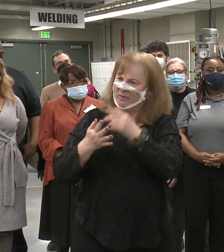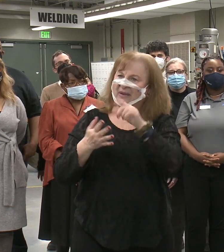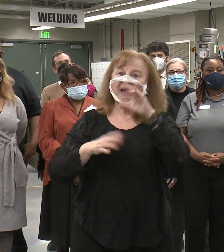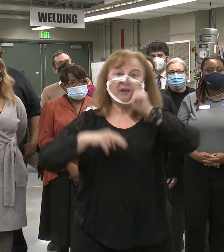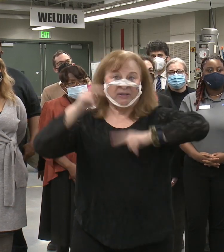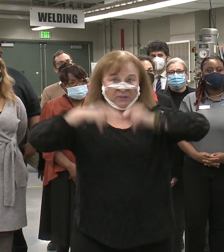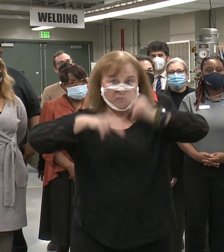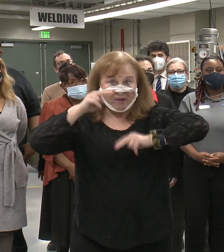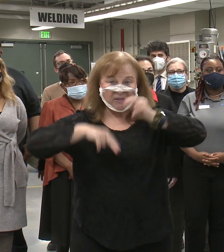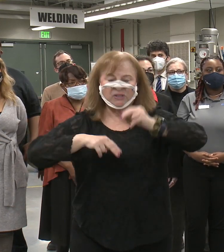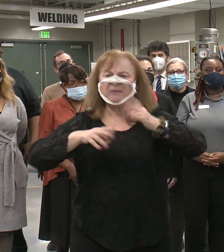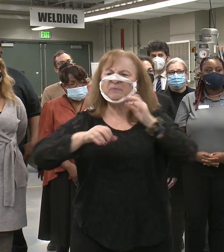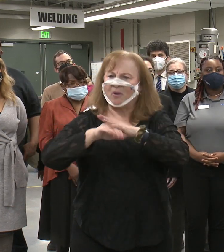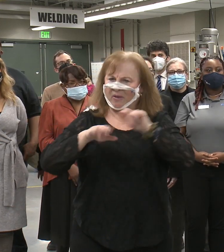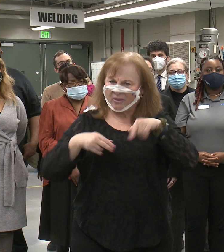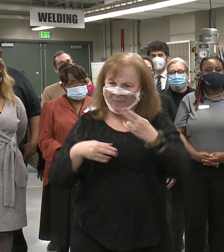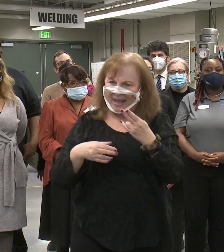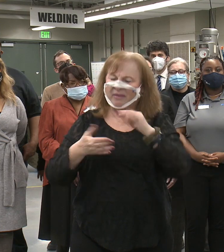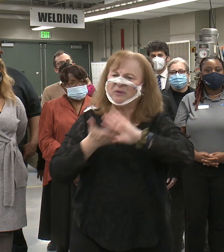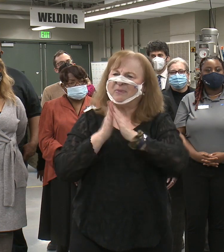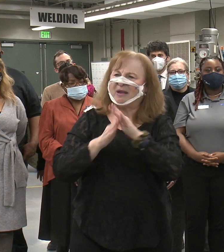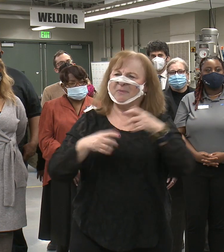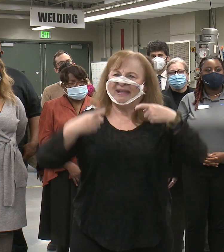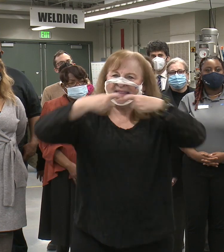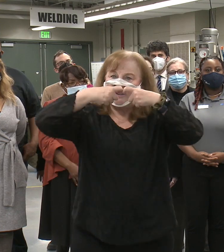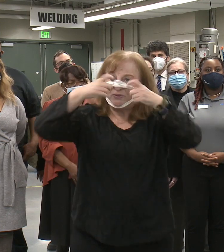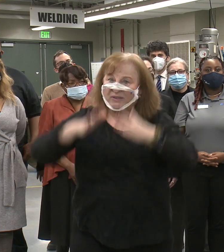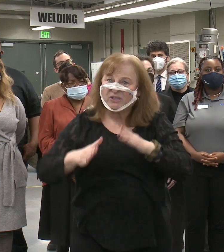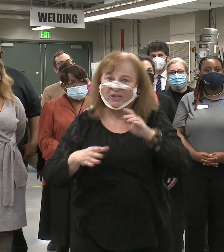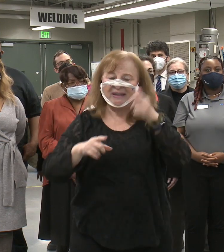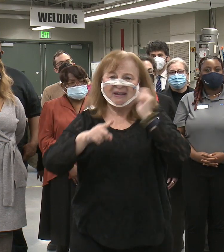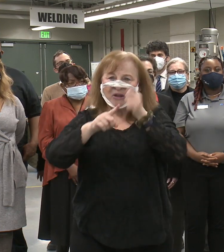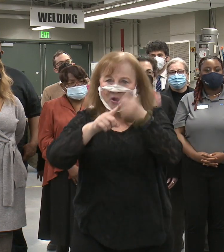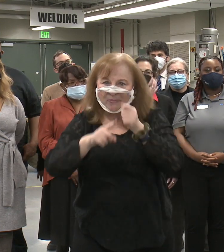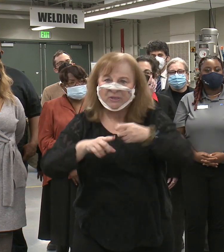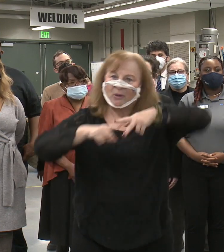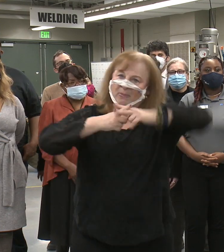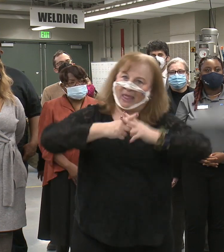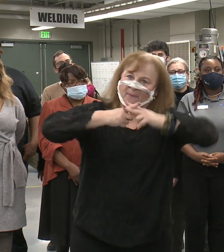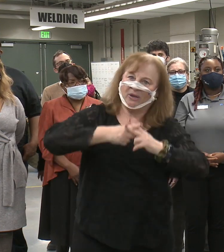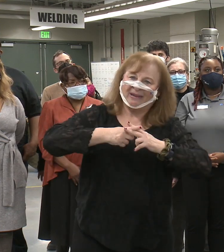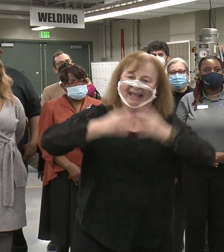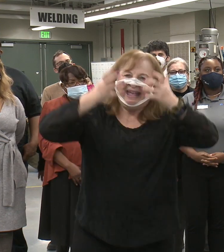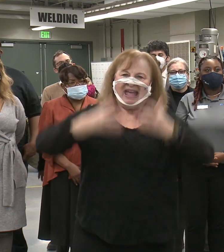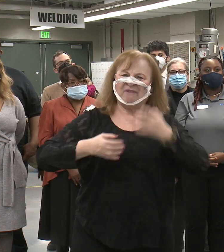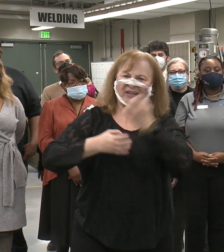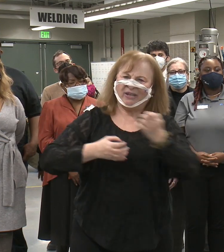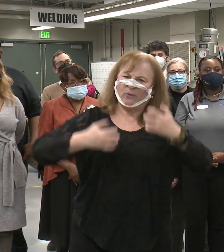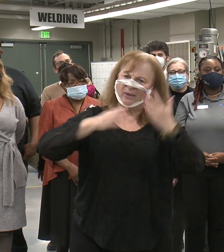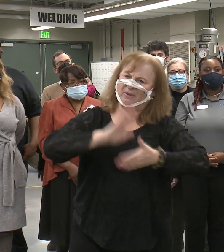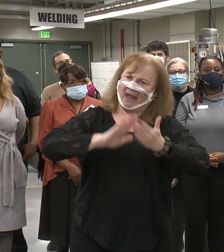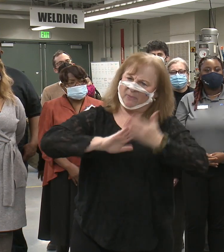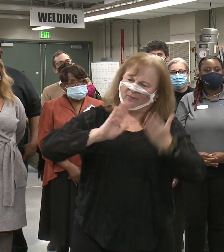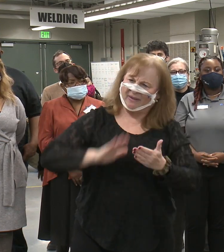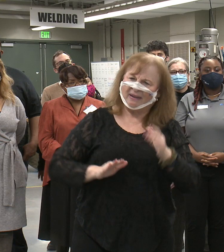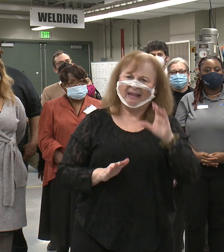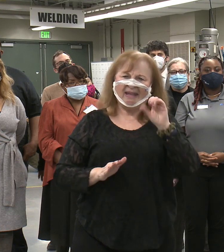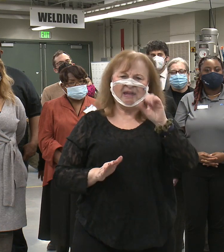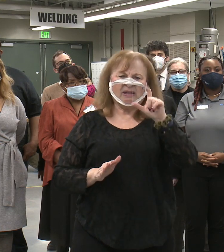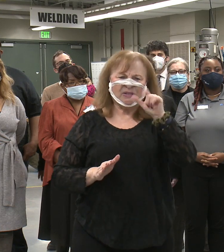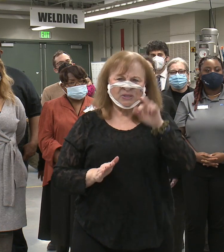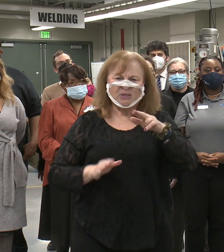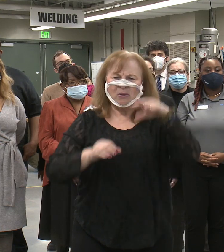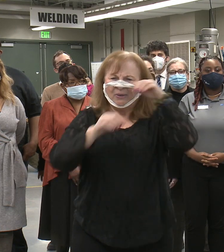construction, you can get on the path to becoming an electrician, a carpenter, a plumber, a heavy equipment operator, a solar